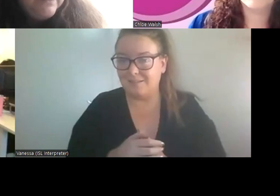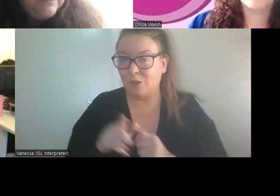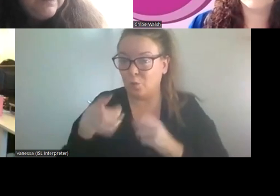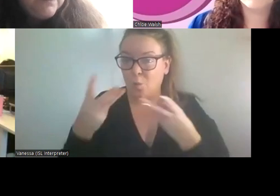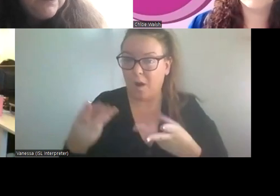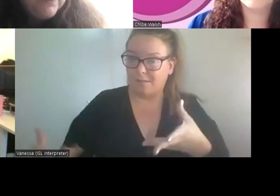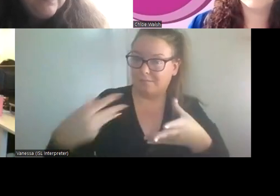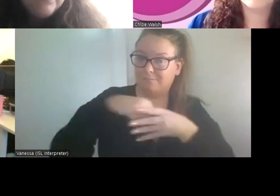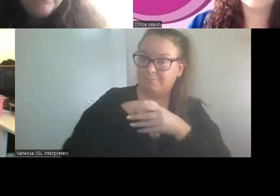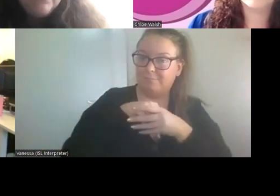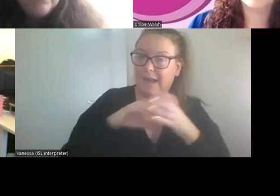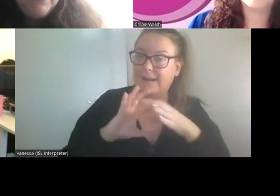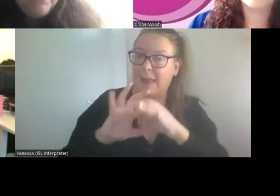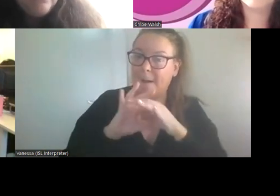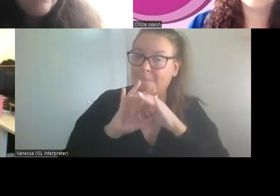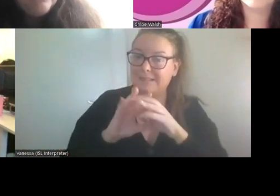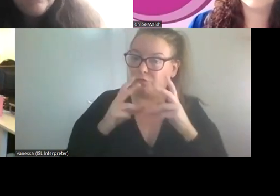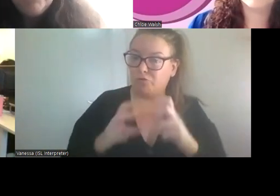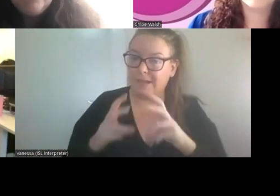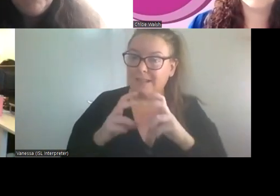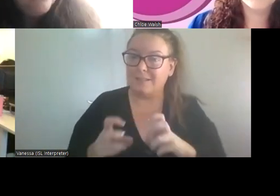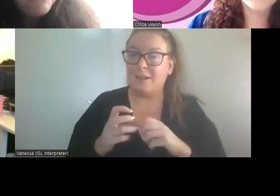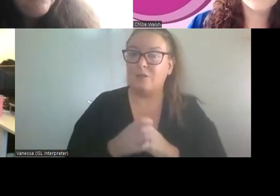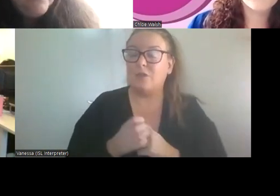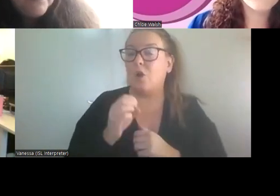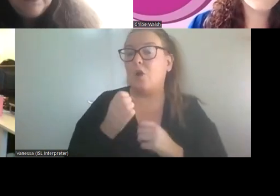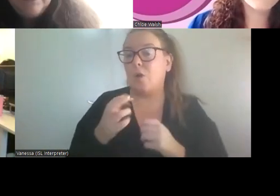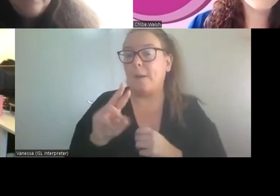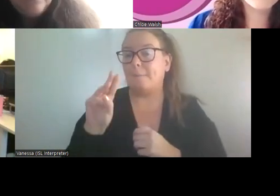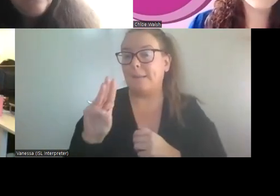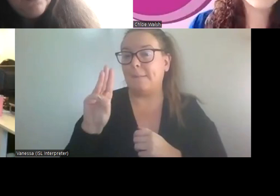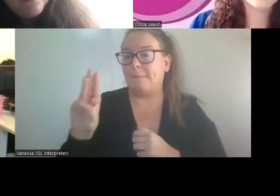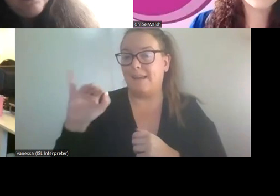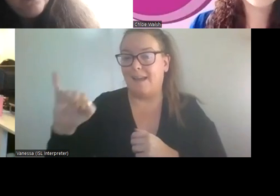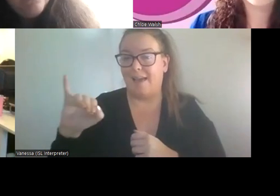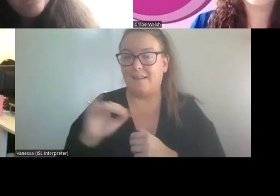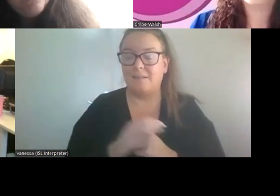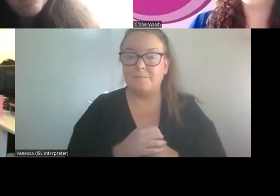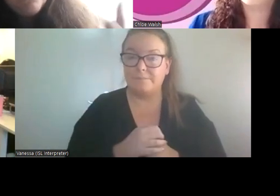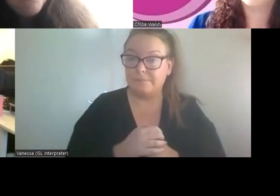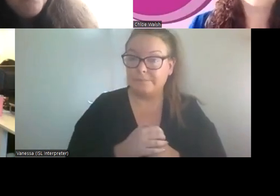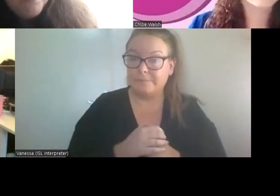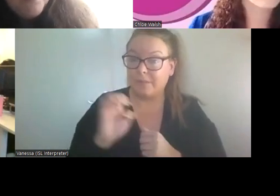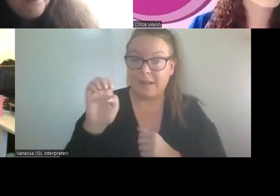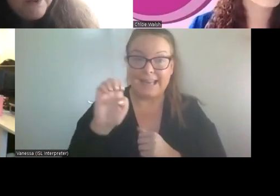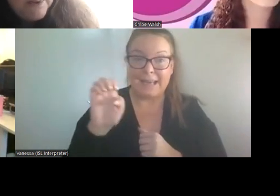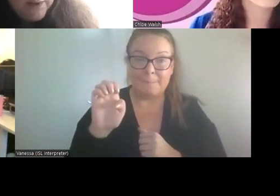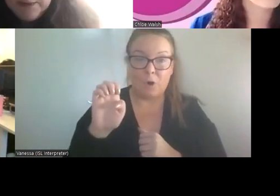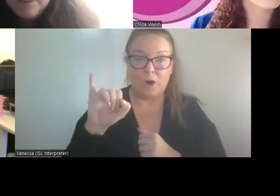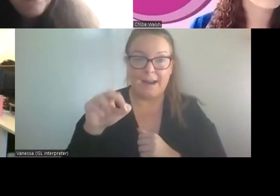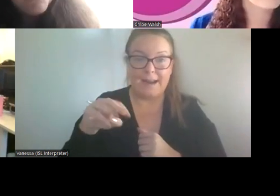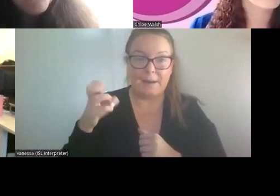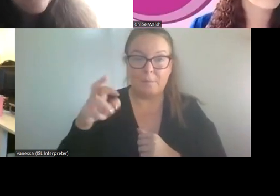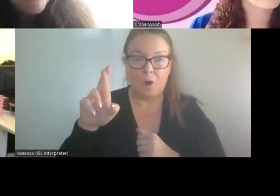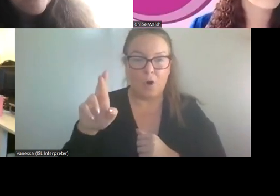in collaborative research or PPI. So, Imer, I might come to you first on that and give your experience on, on, you know, where do you